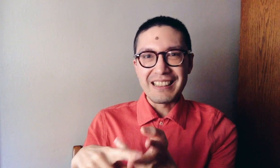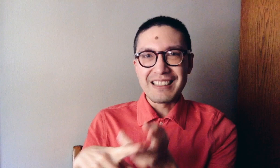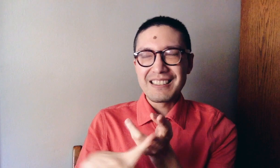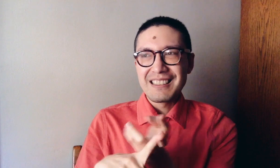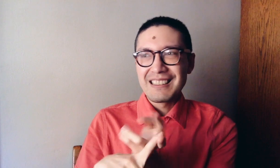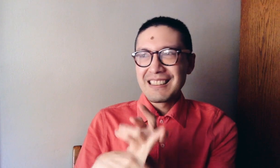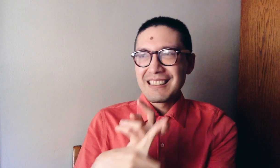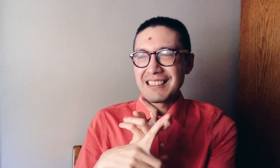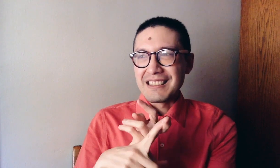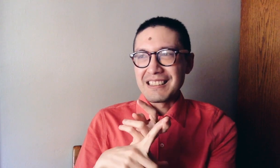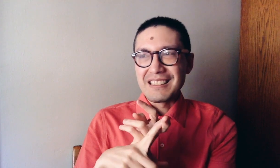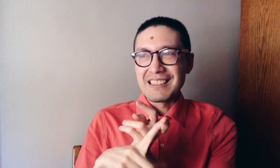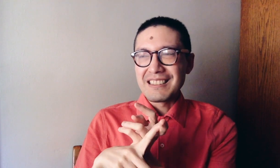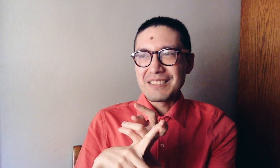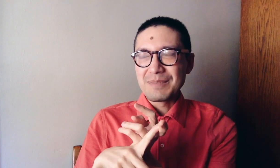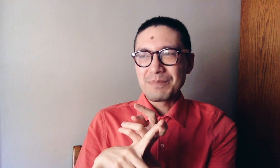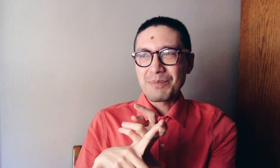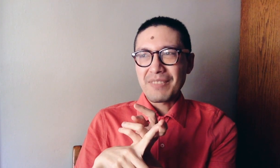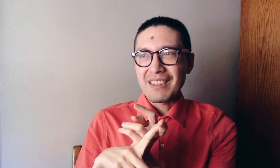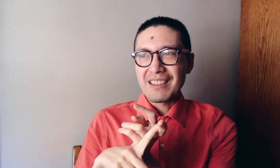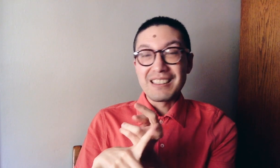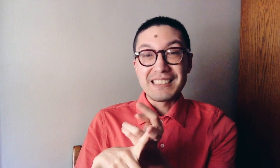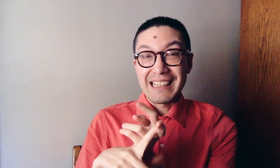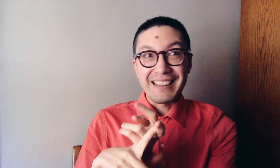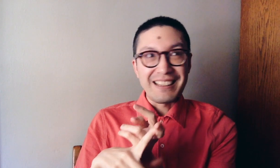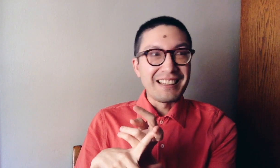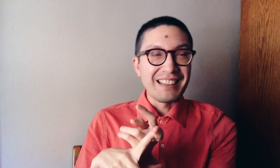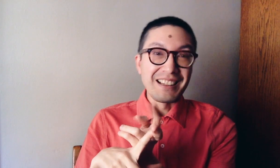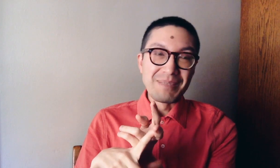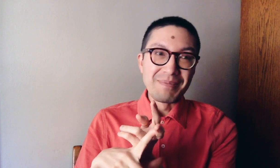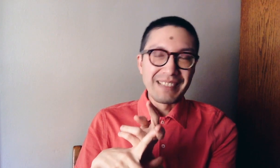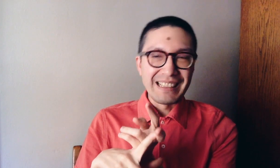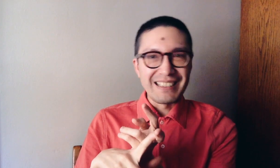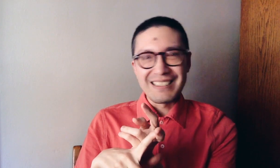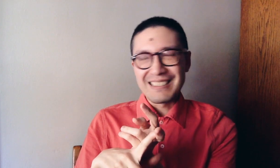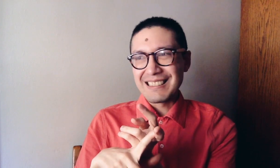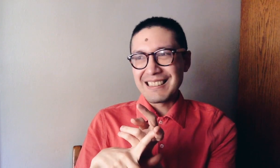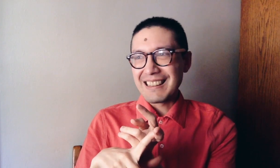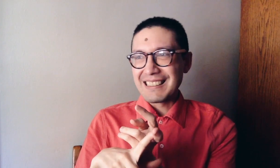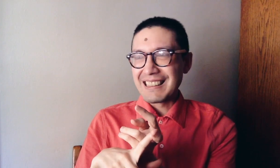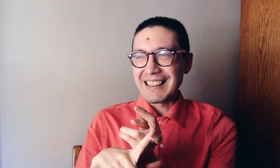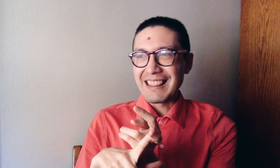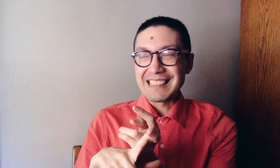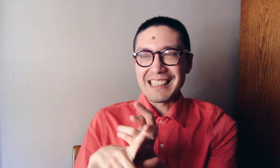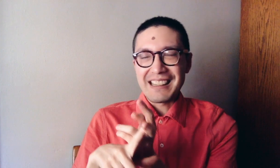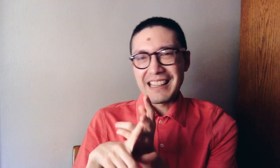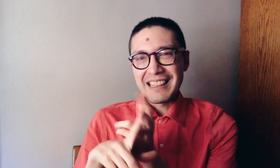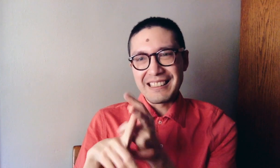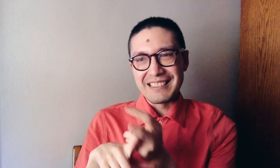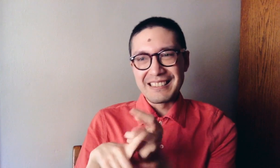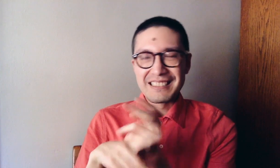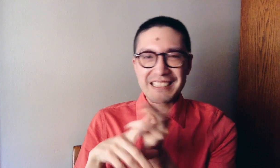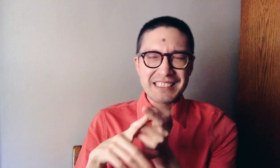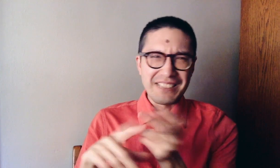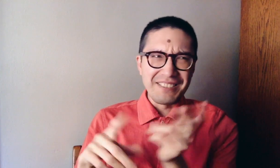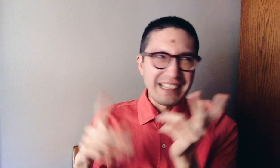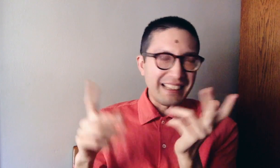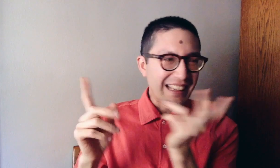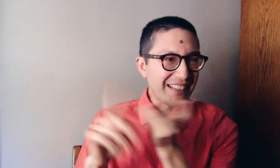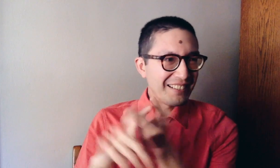thumb, and things like that, and stuff like that,